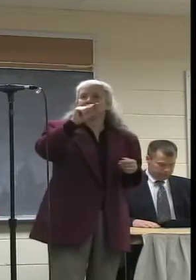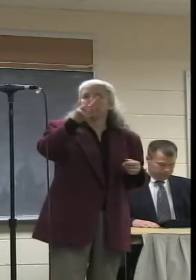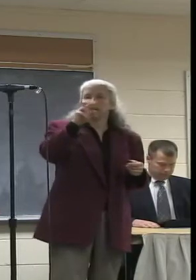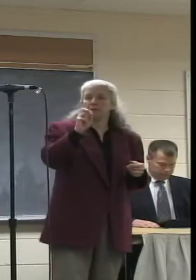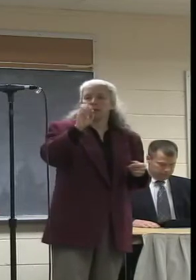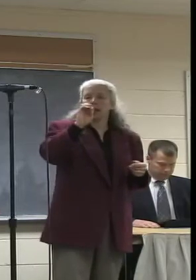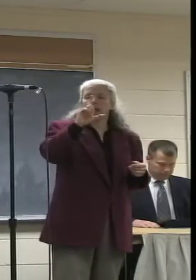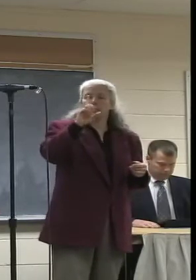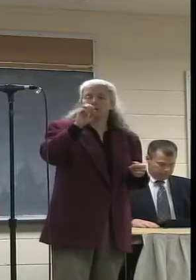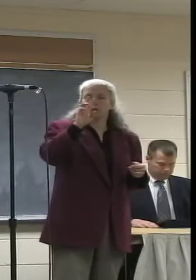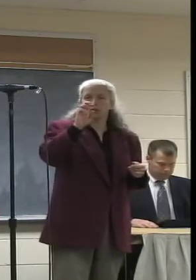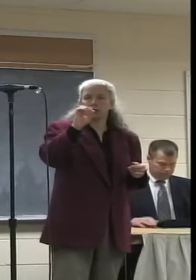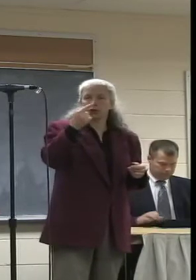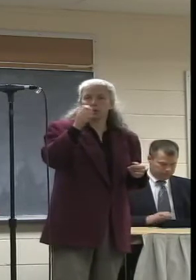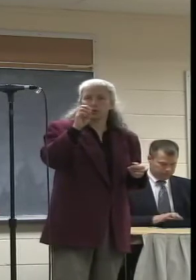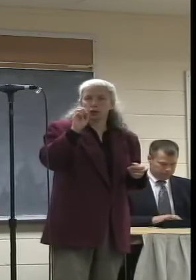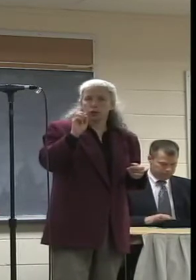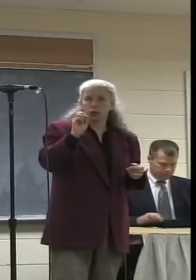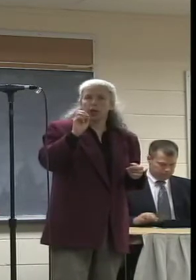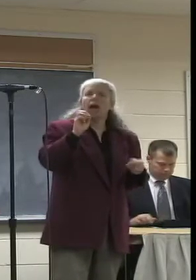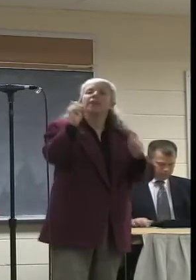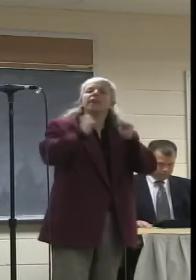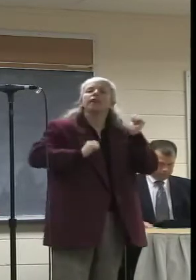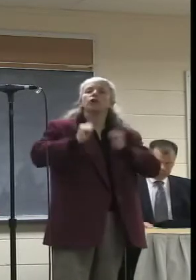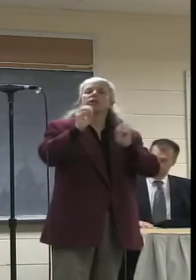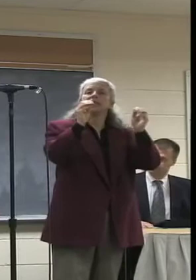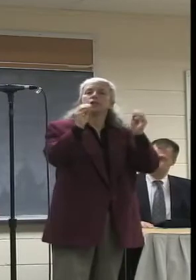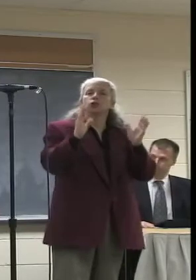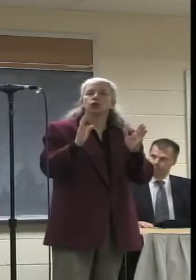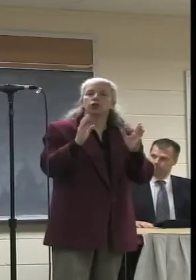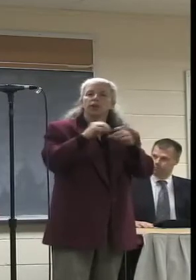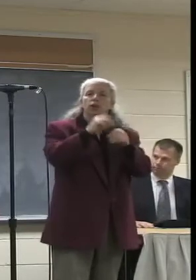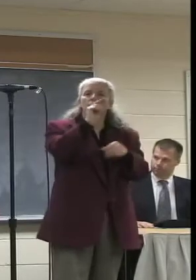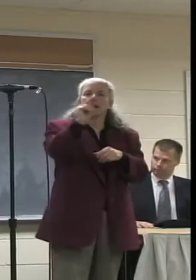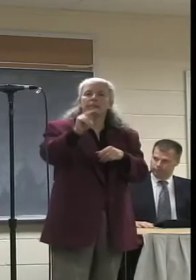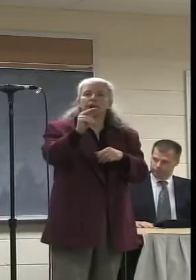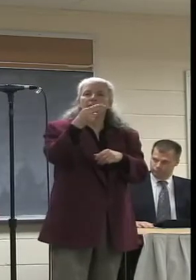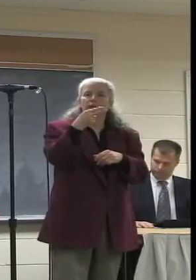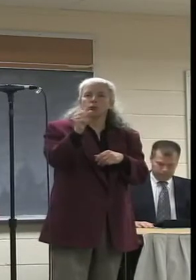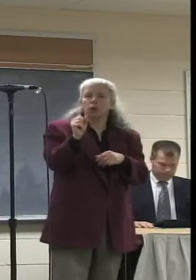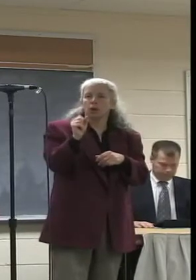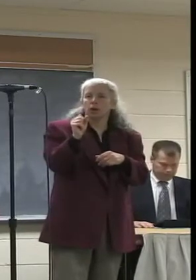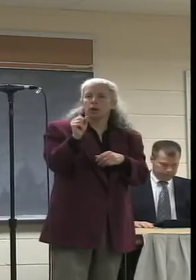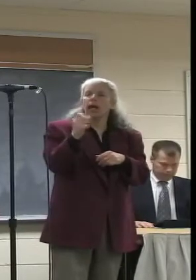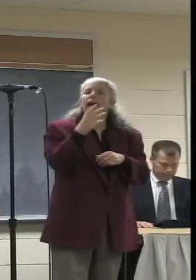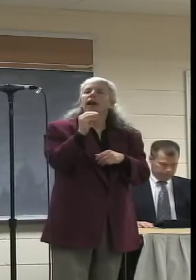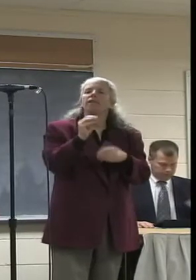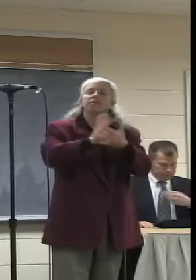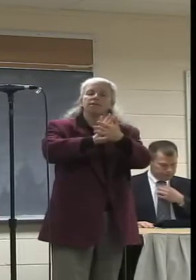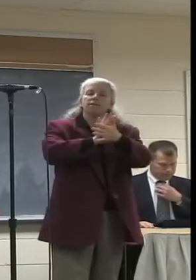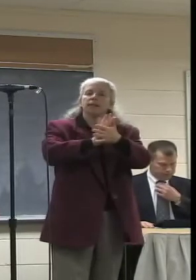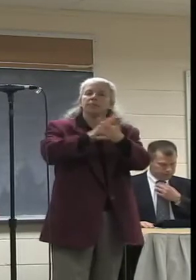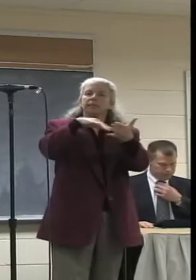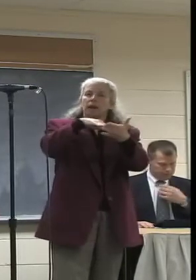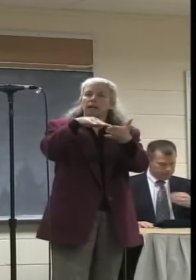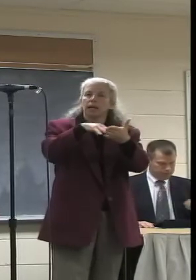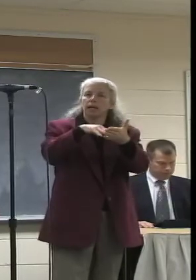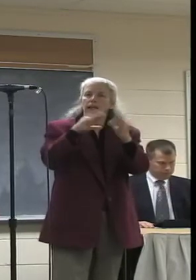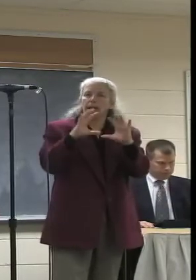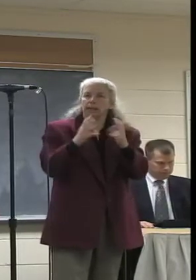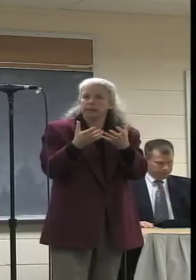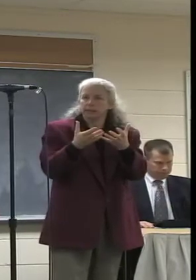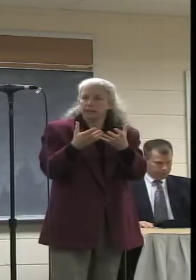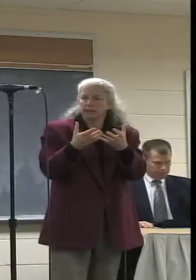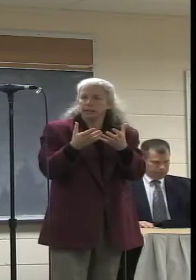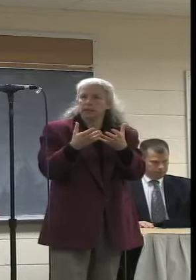at 29th Street in Florence. I am the theater teacher at Northampton High School. I also teach the Film Studies course, which is a course that is primarily